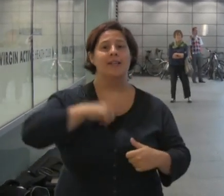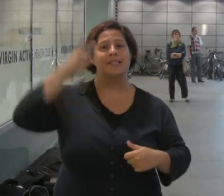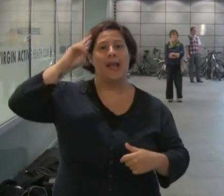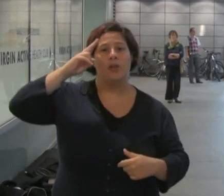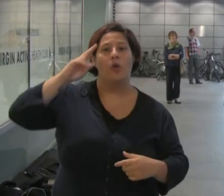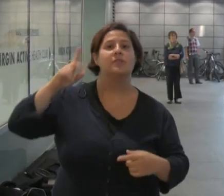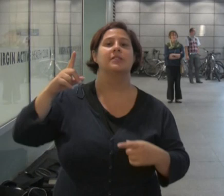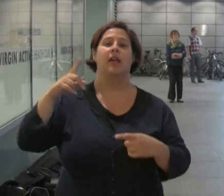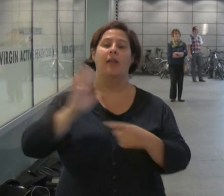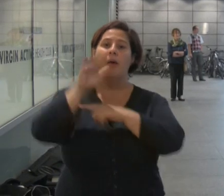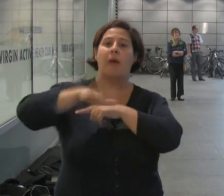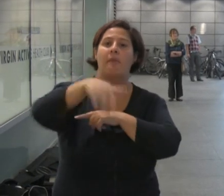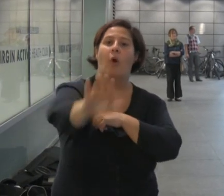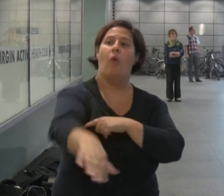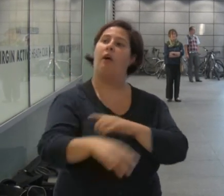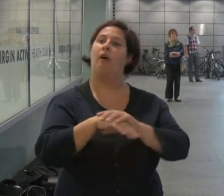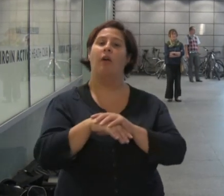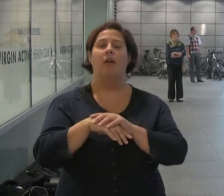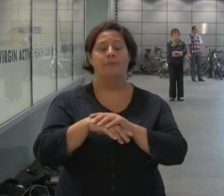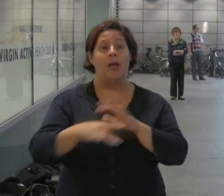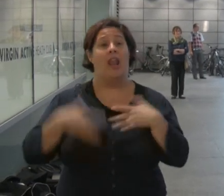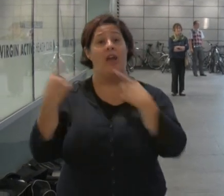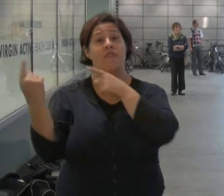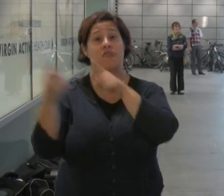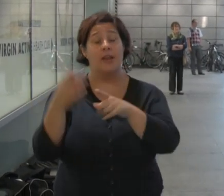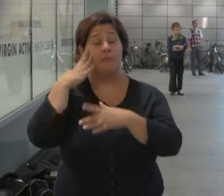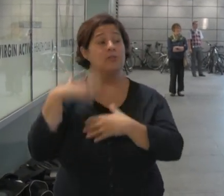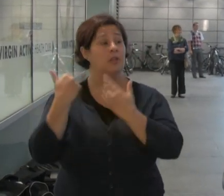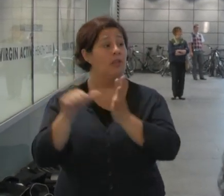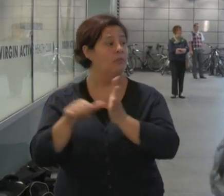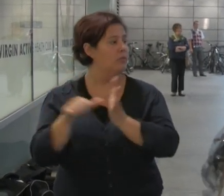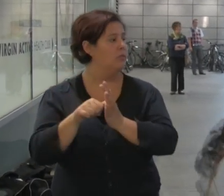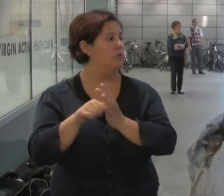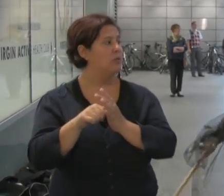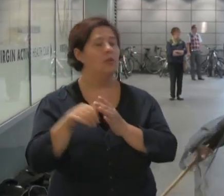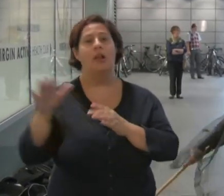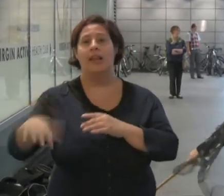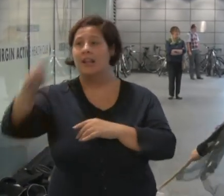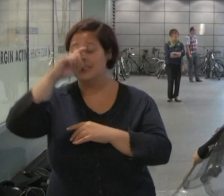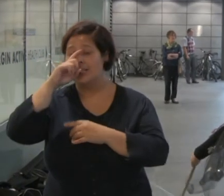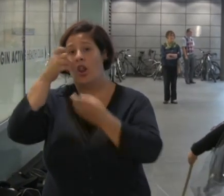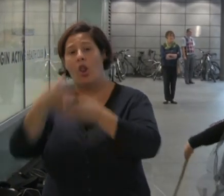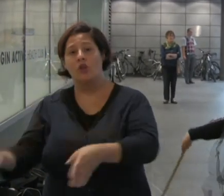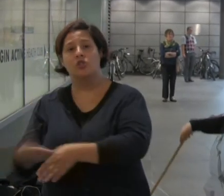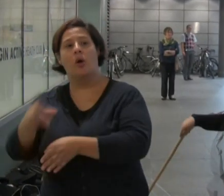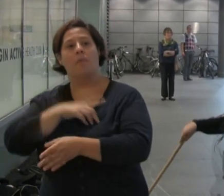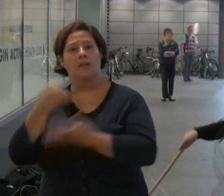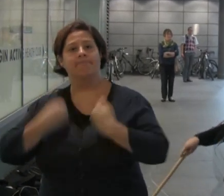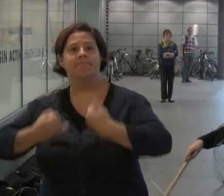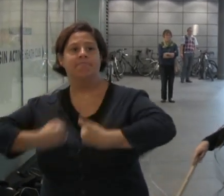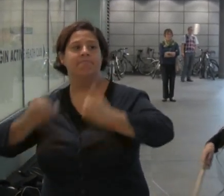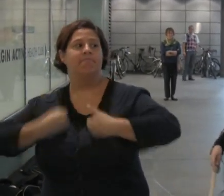and bipolar disorder, a life-threatening mental health condition. Little sister lost her job because of her health problems